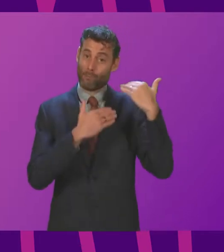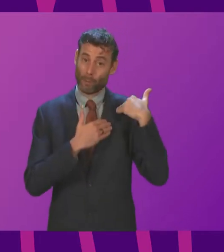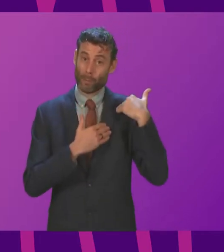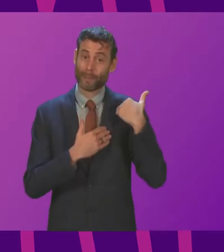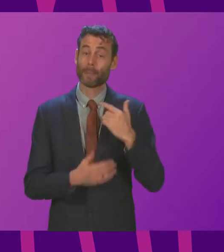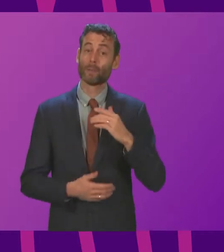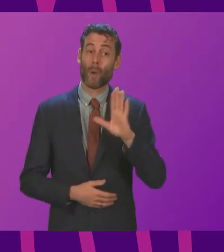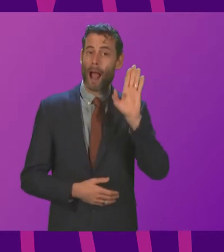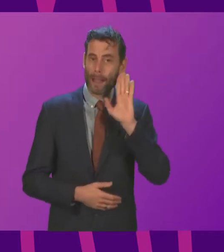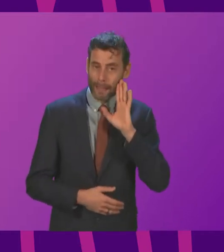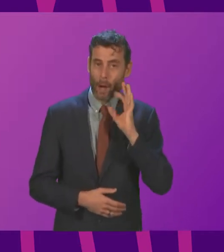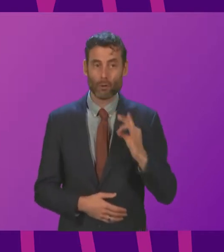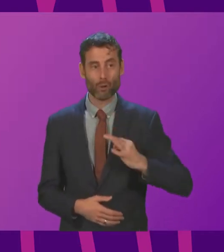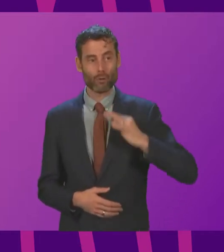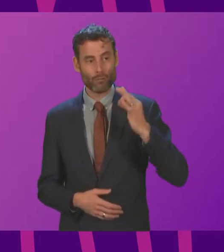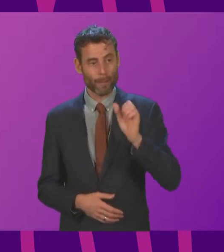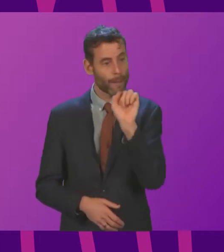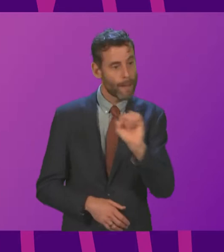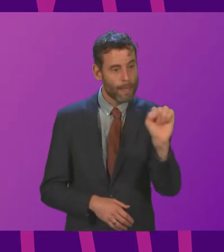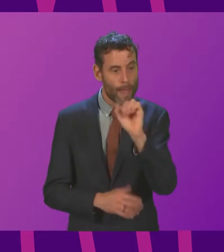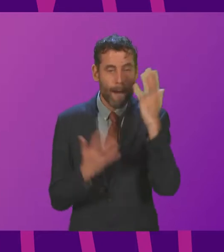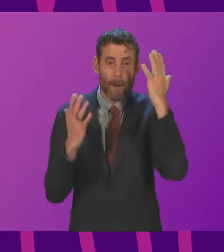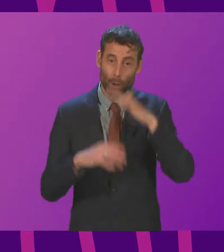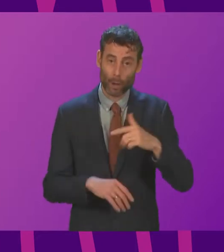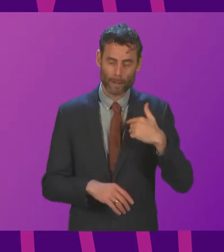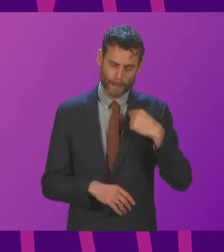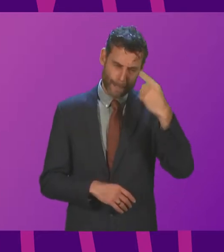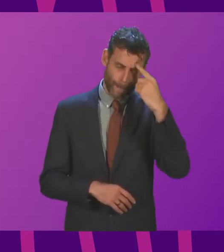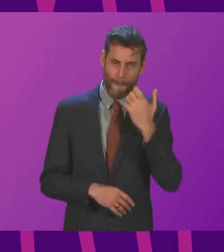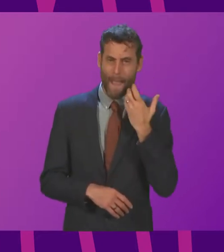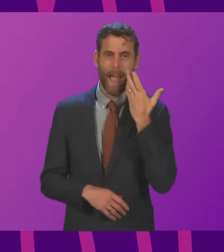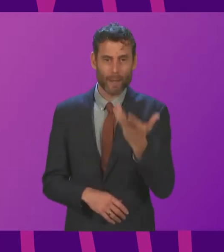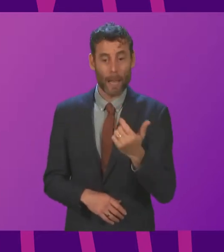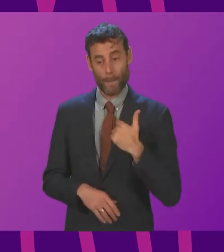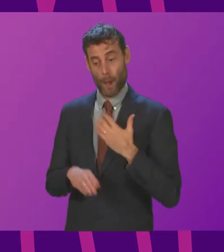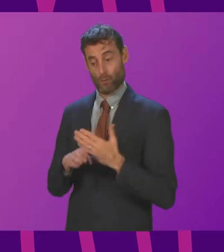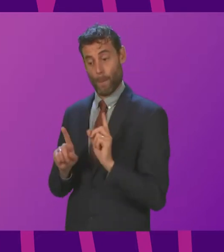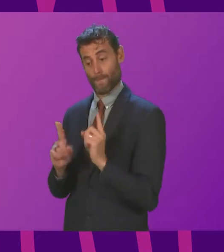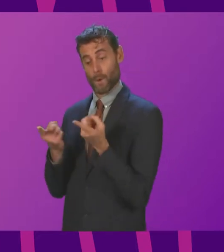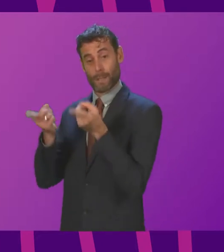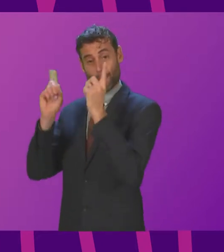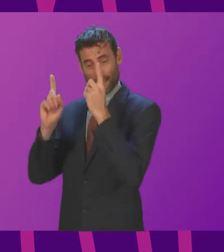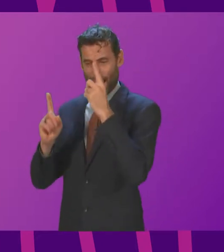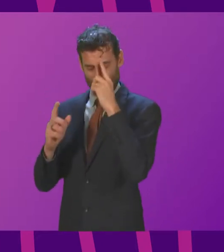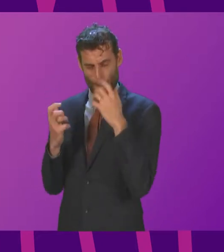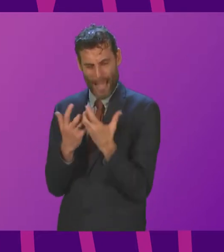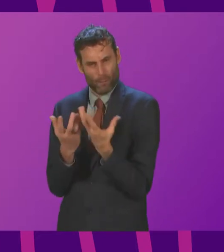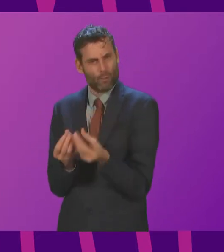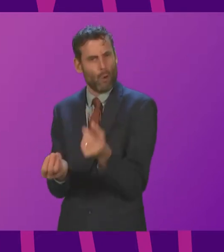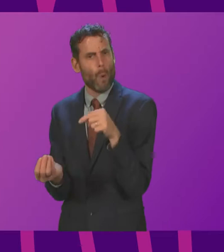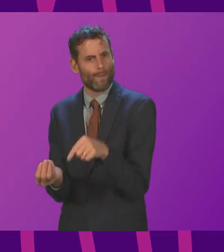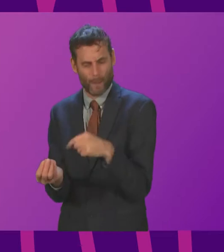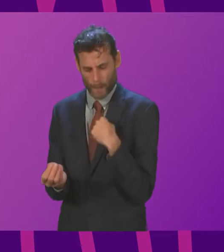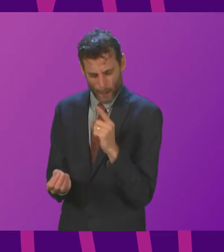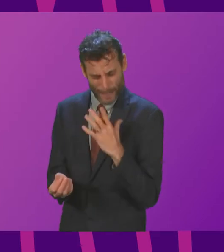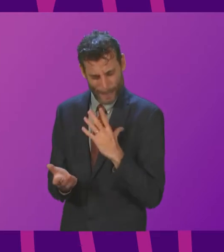those interests which I do every day to the best of my ability my job as First Minister is to try to find the solutions to these issues that is